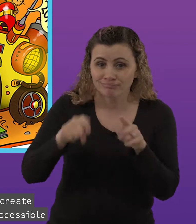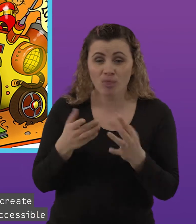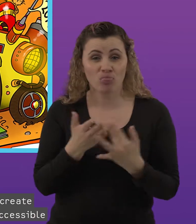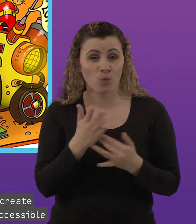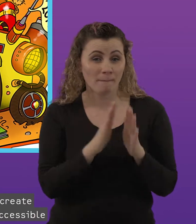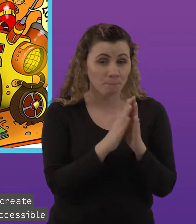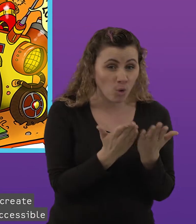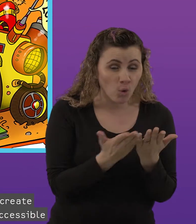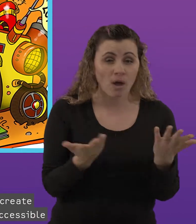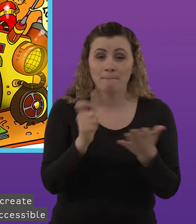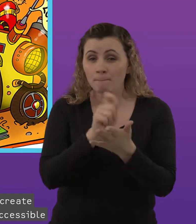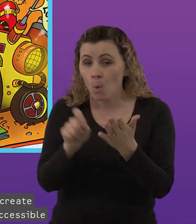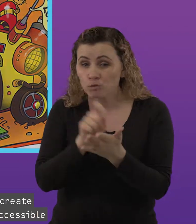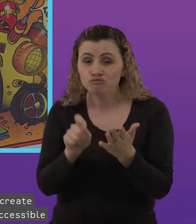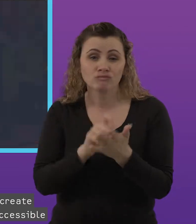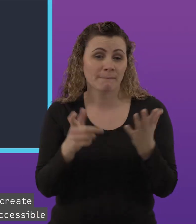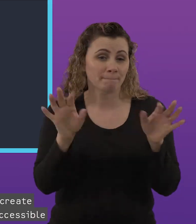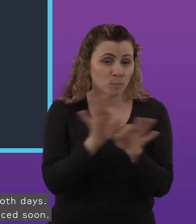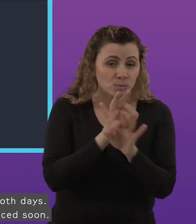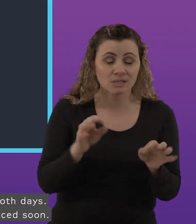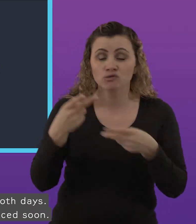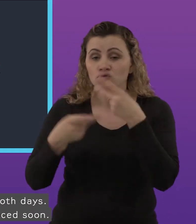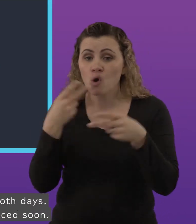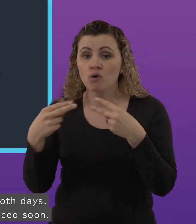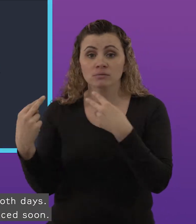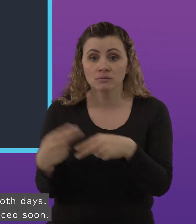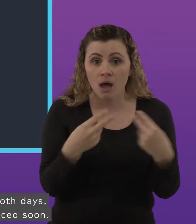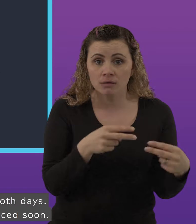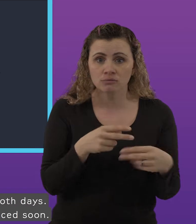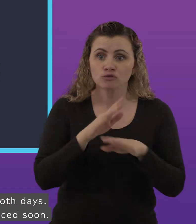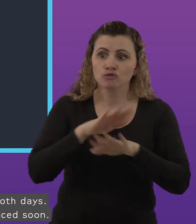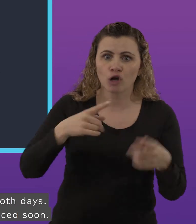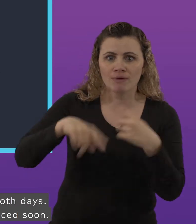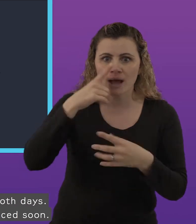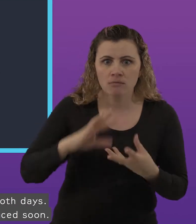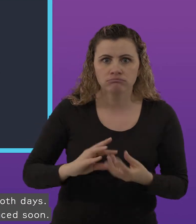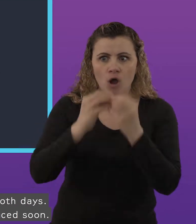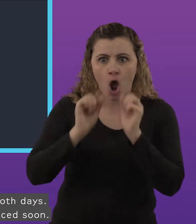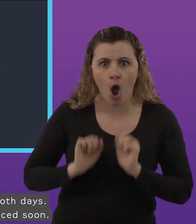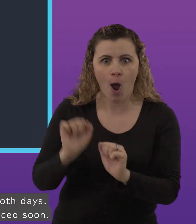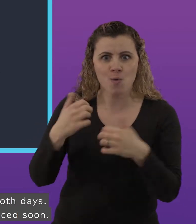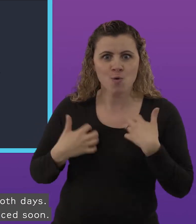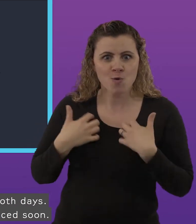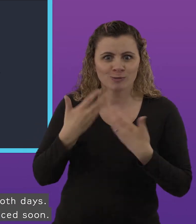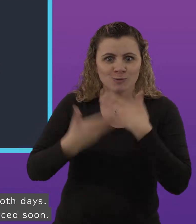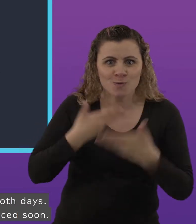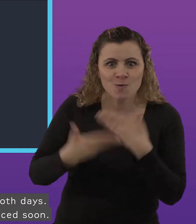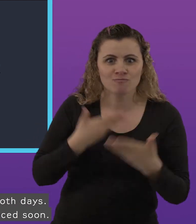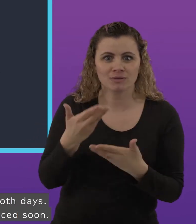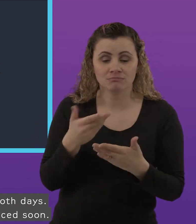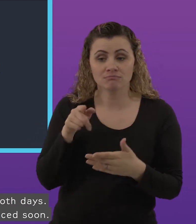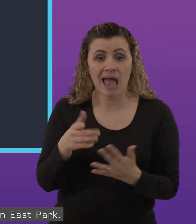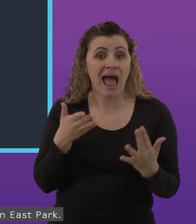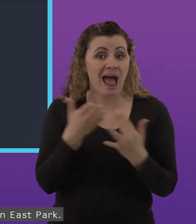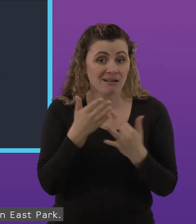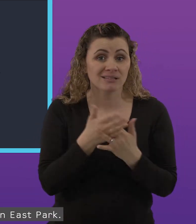be able to create their own epic tale, with accessible activities running across both days. More details will be announced soon.